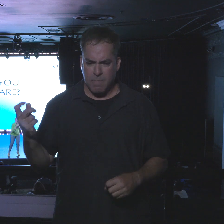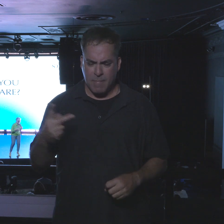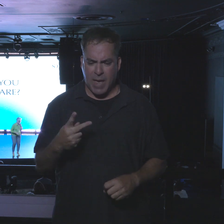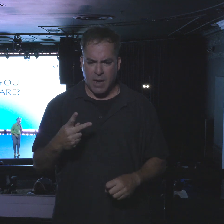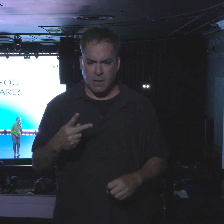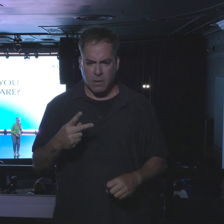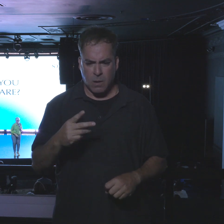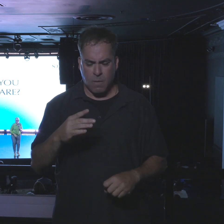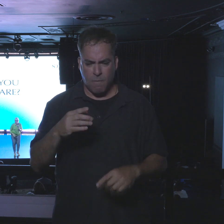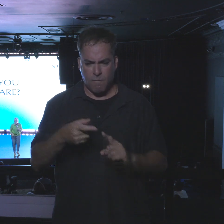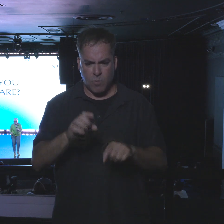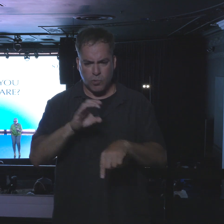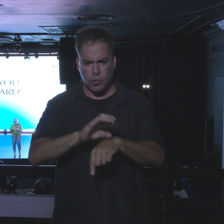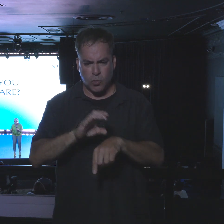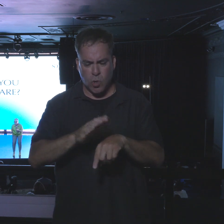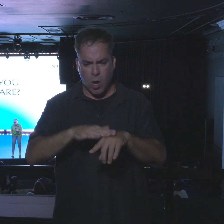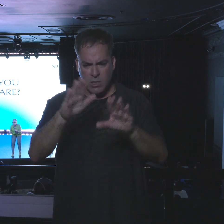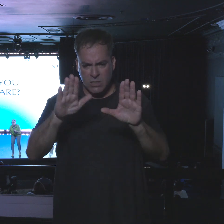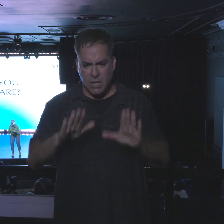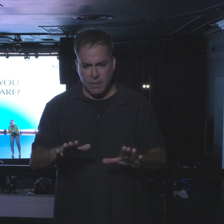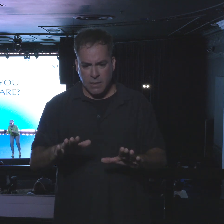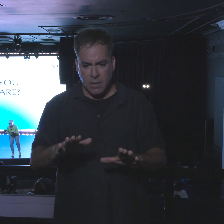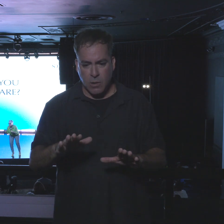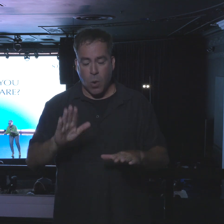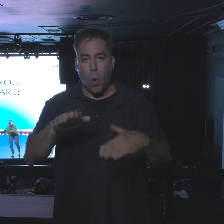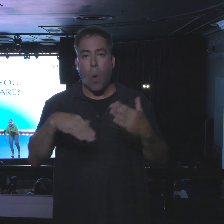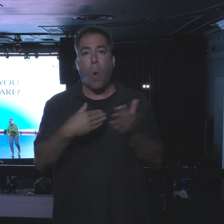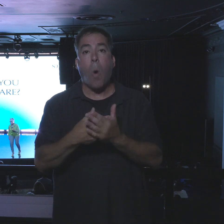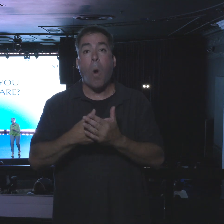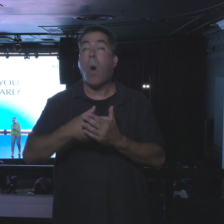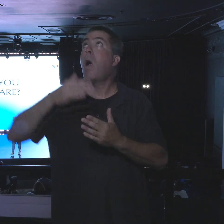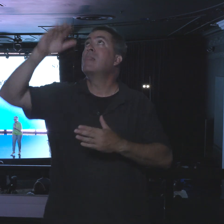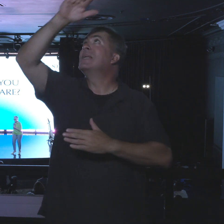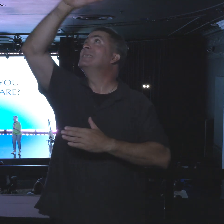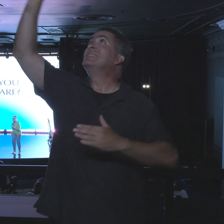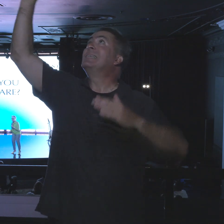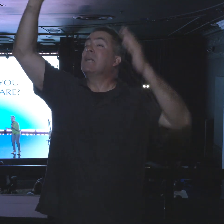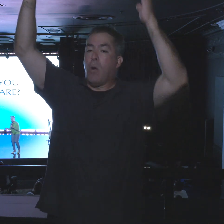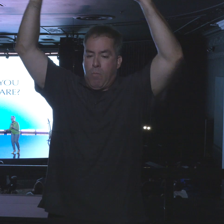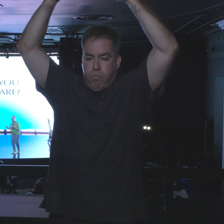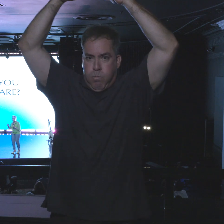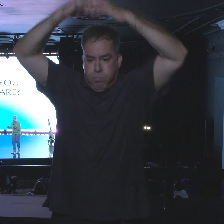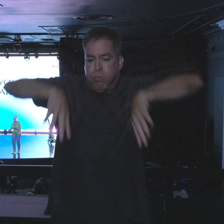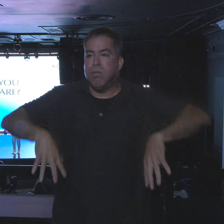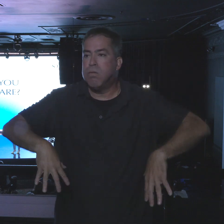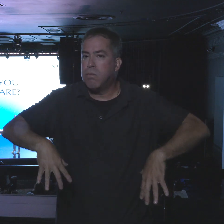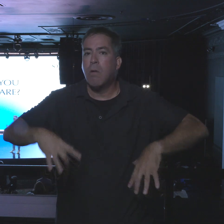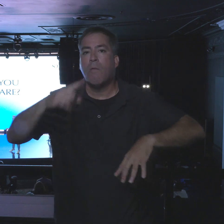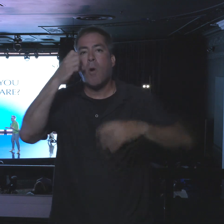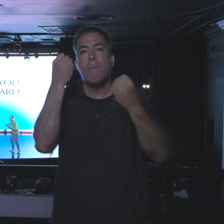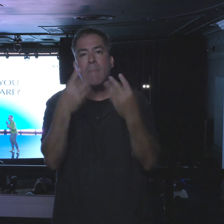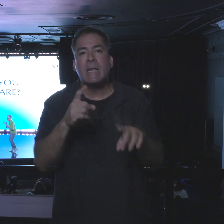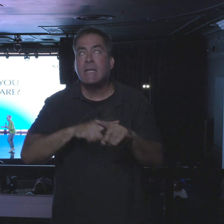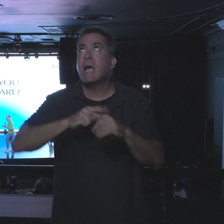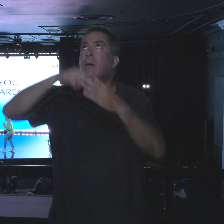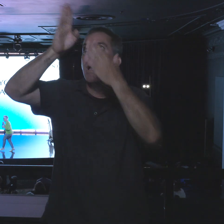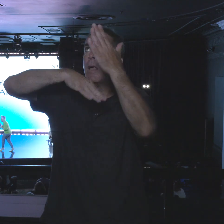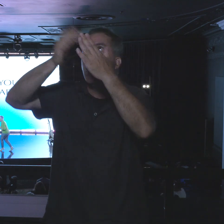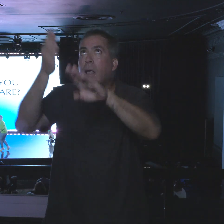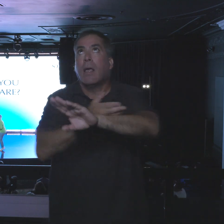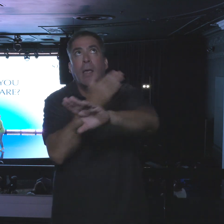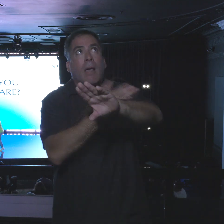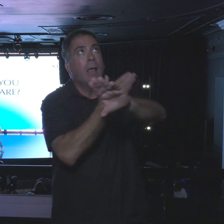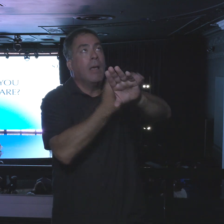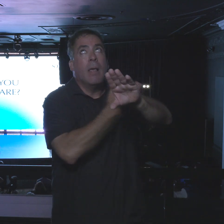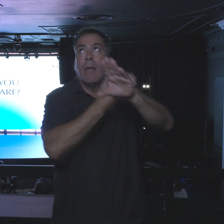Sunday, and our whole ceiling collapsed. From so many times of patching, repatching,